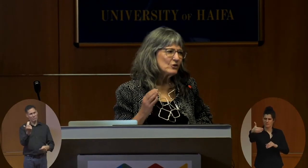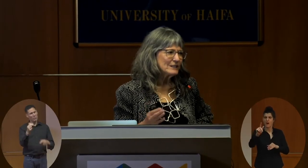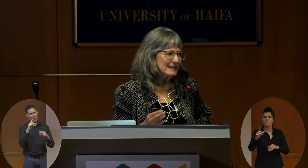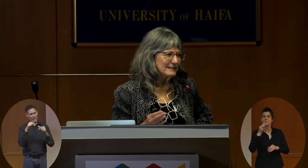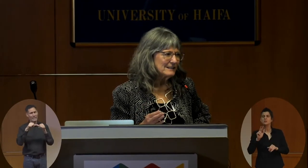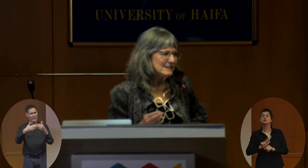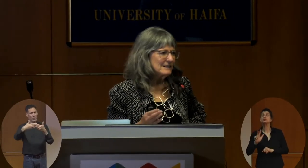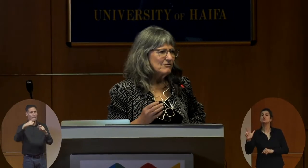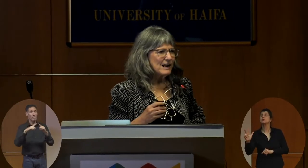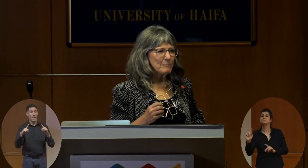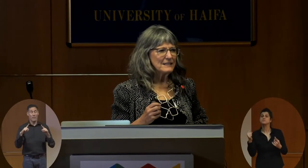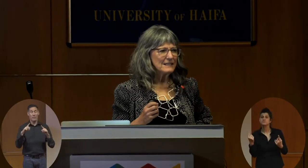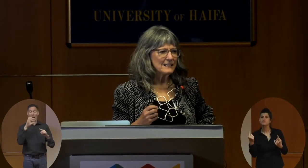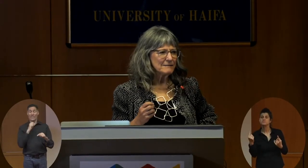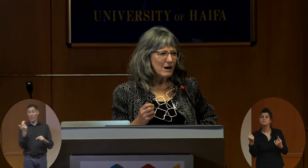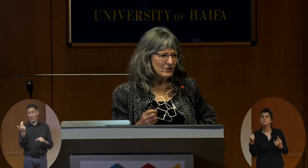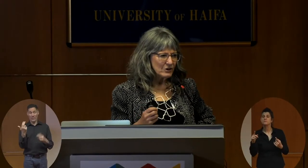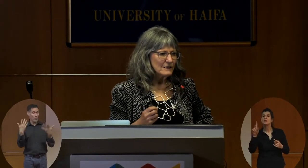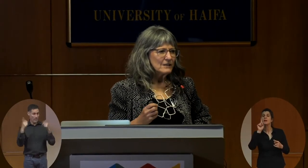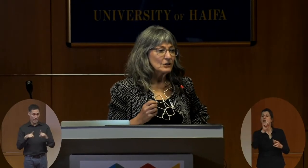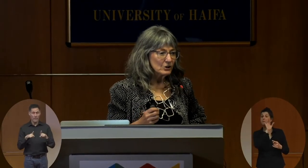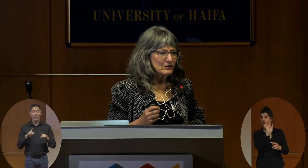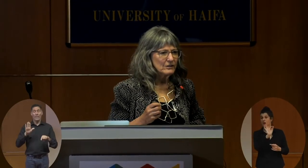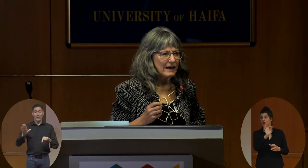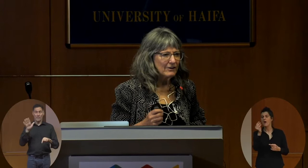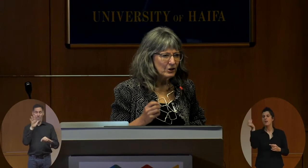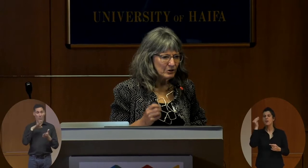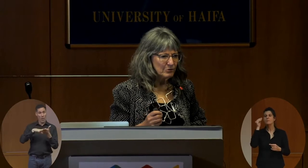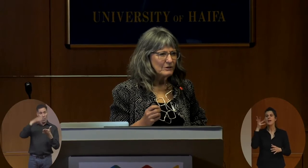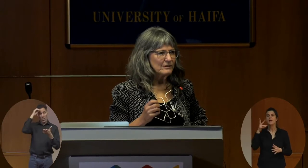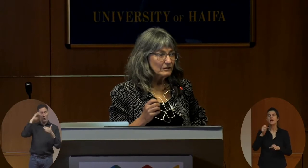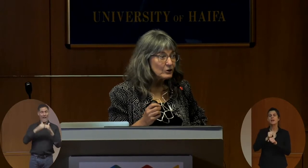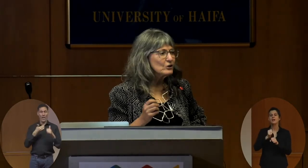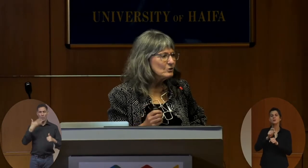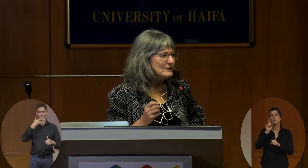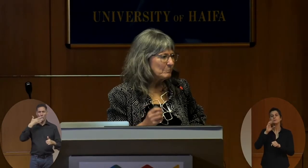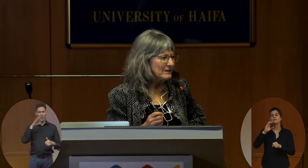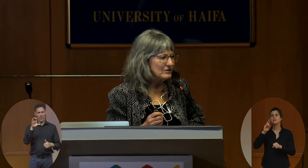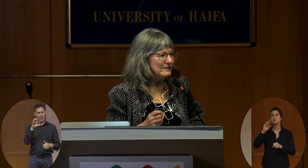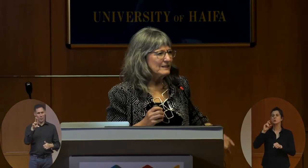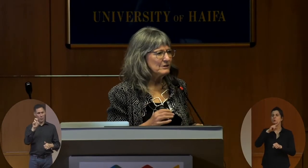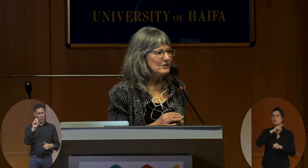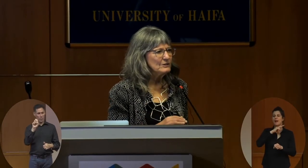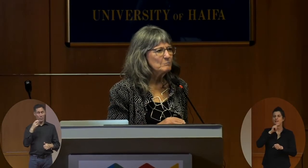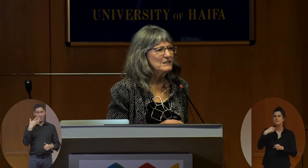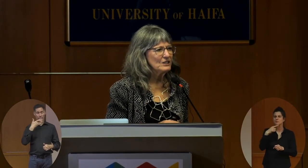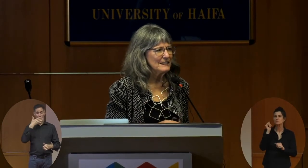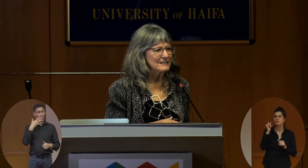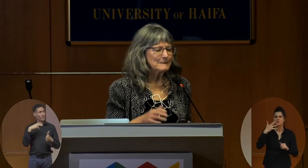13, what happened is that his mother learned how to cue, learned cued speech. Now, what cued speech is,